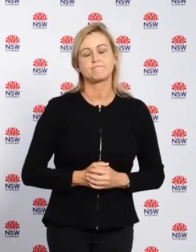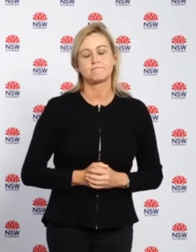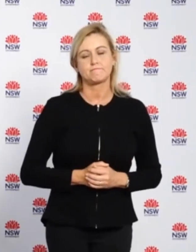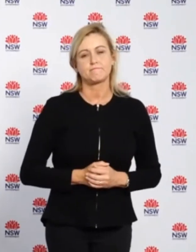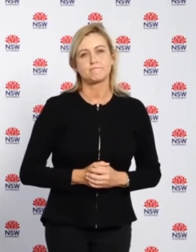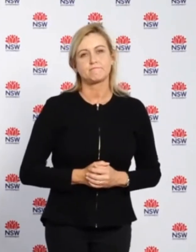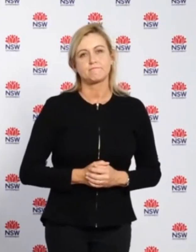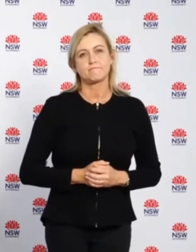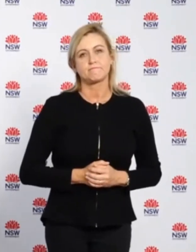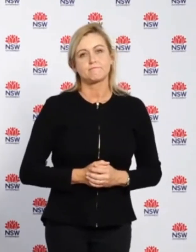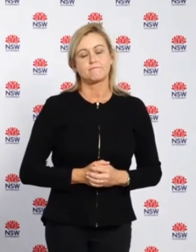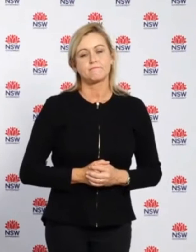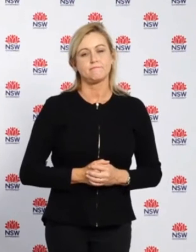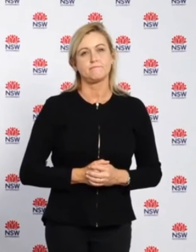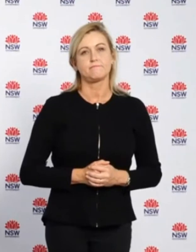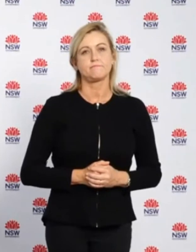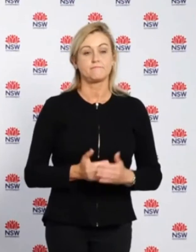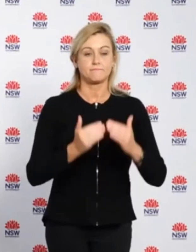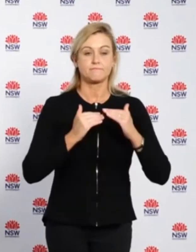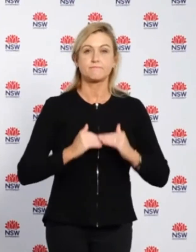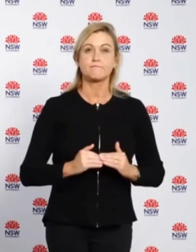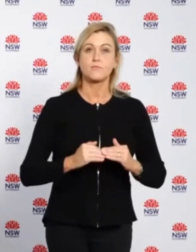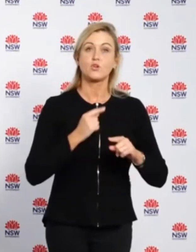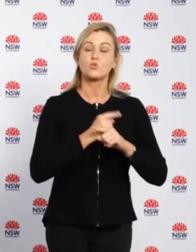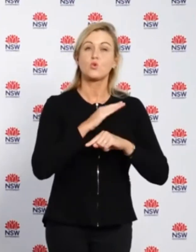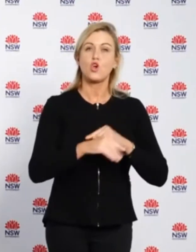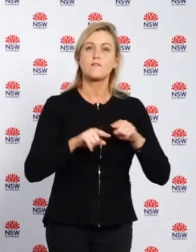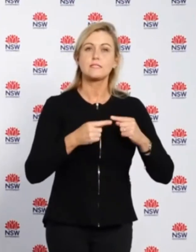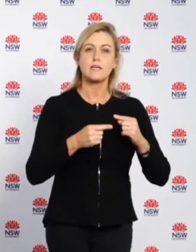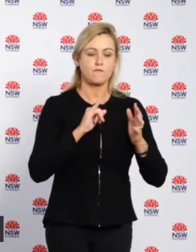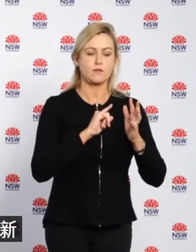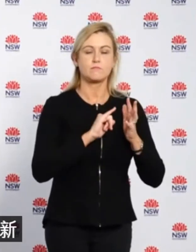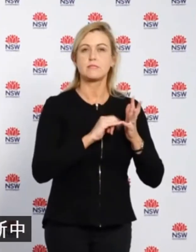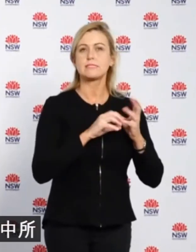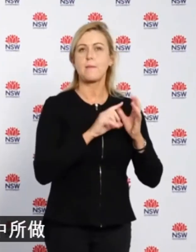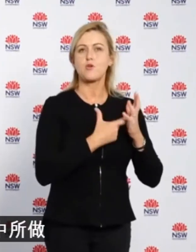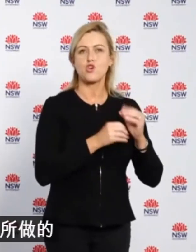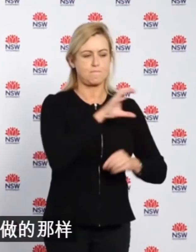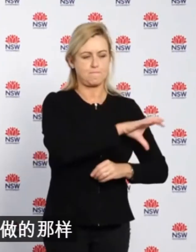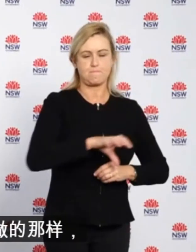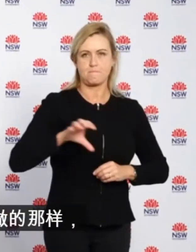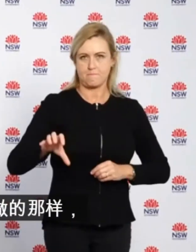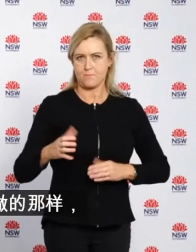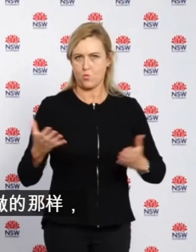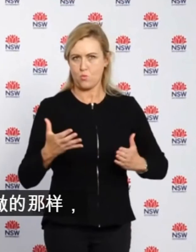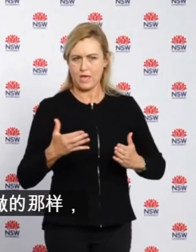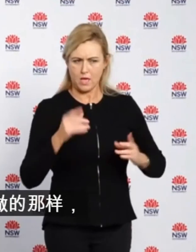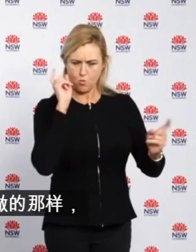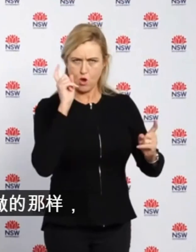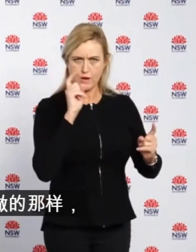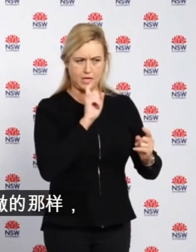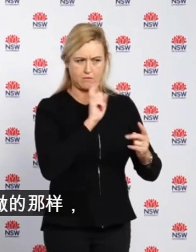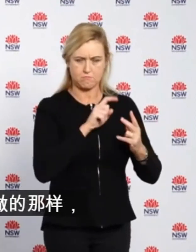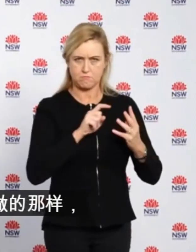I'd like to mention some suburbs, as we usually do at these updates, where we are seeing